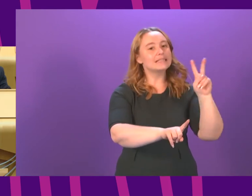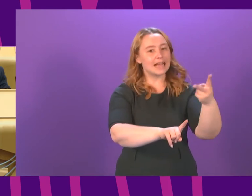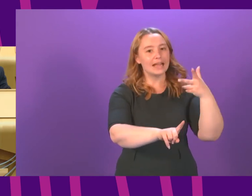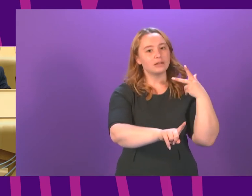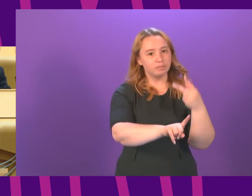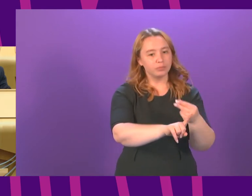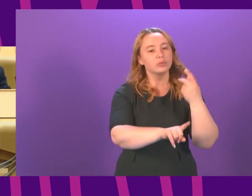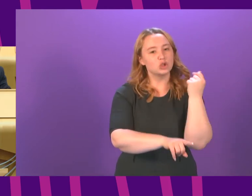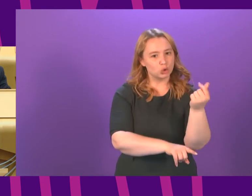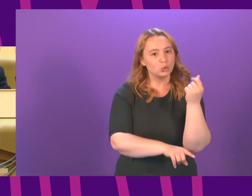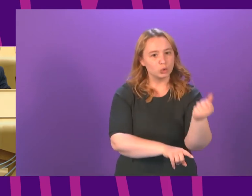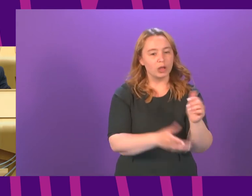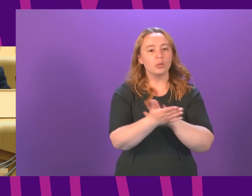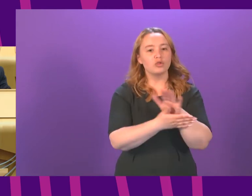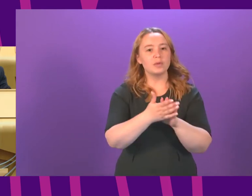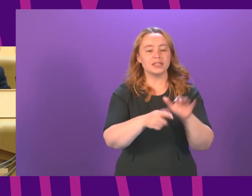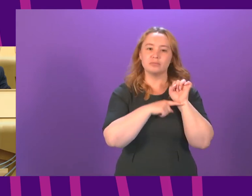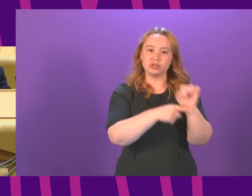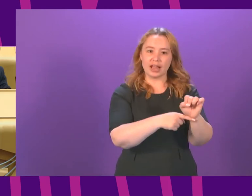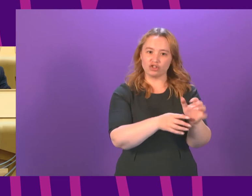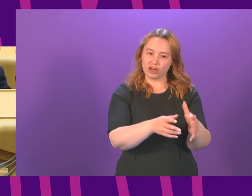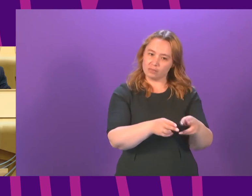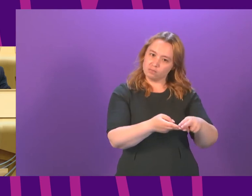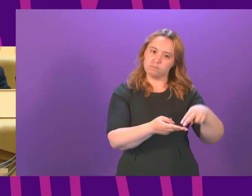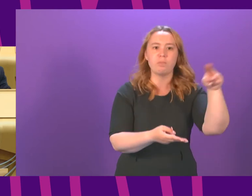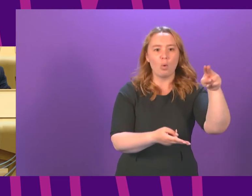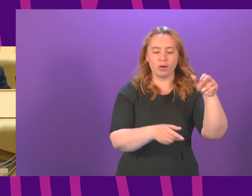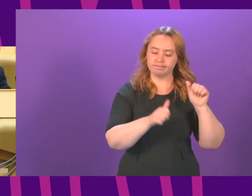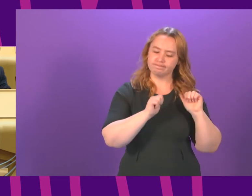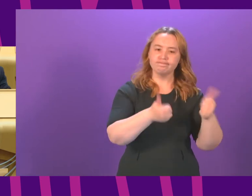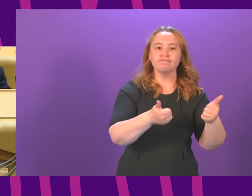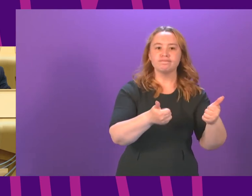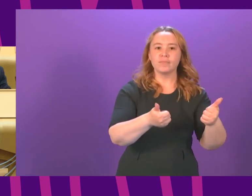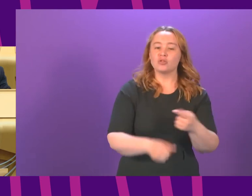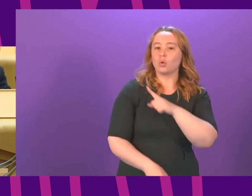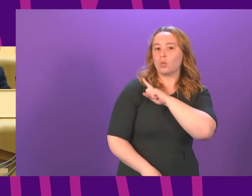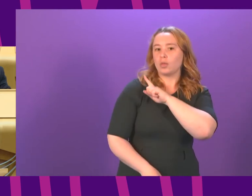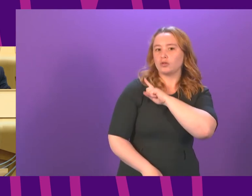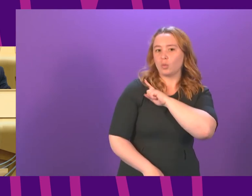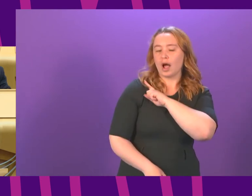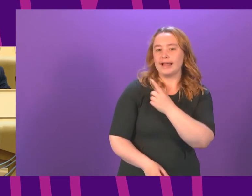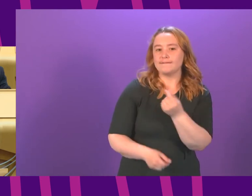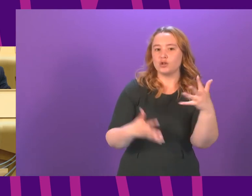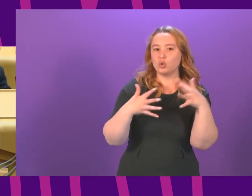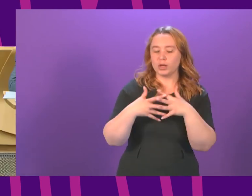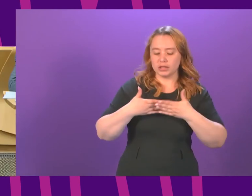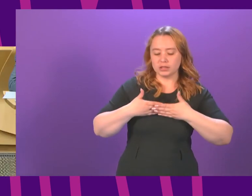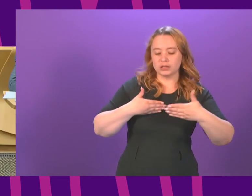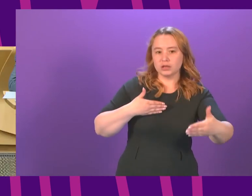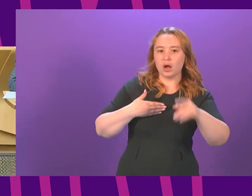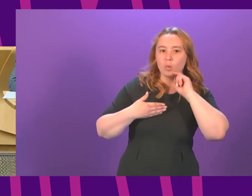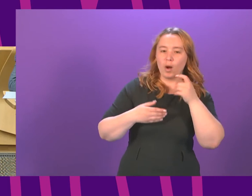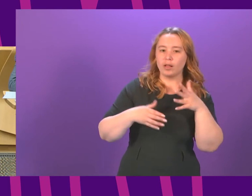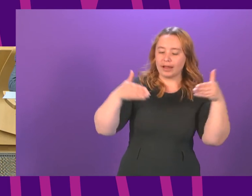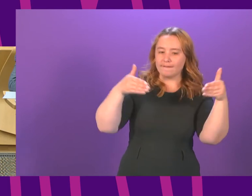the level of protection from the vaccine so that is why over the next few weeks there will deliberately be an emphasis on